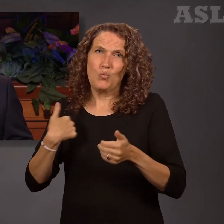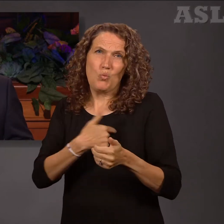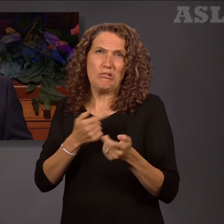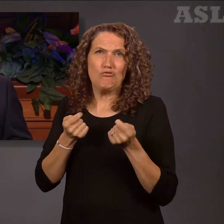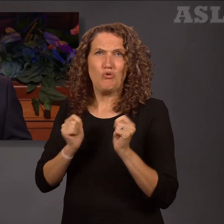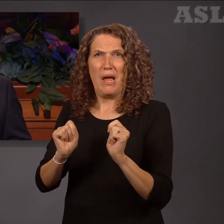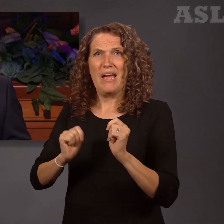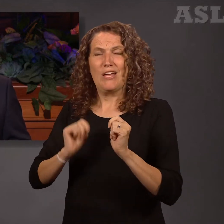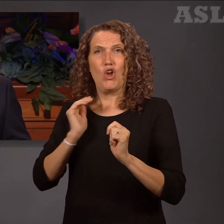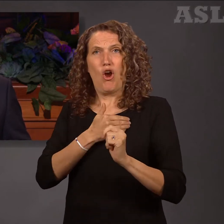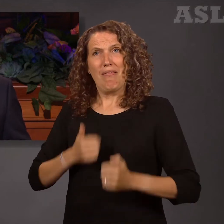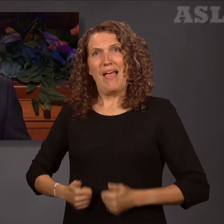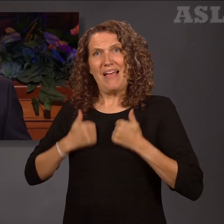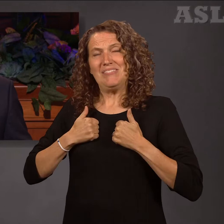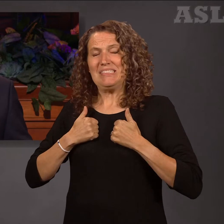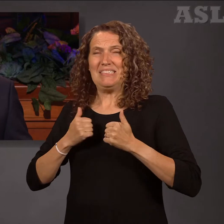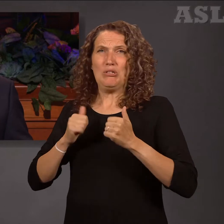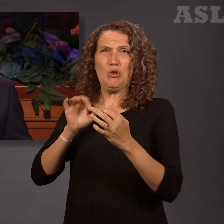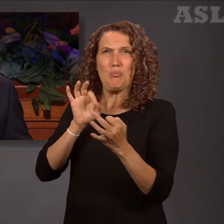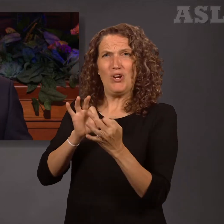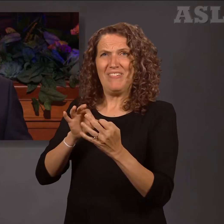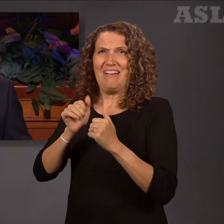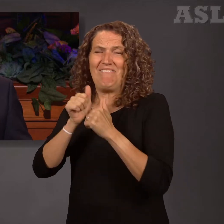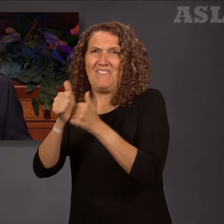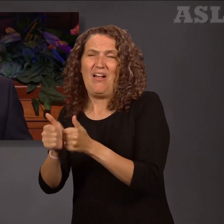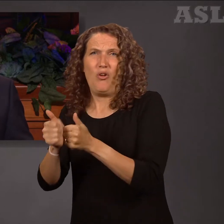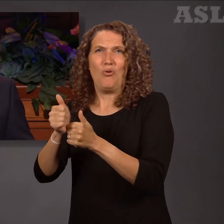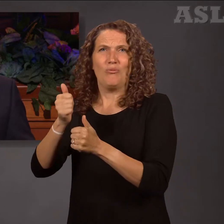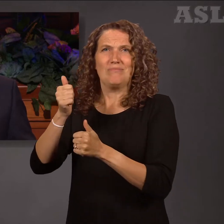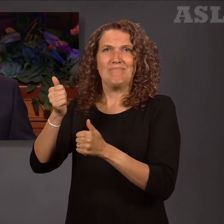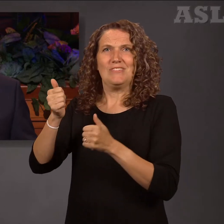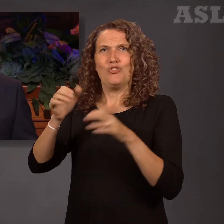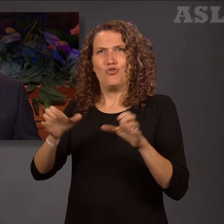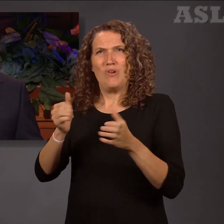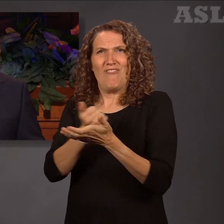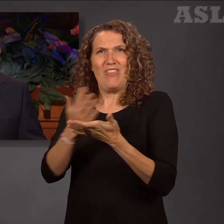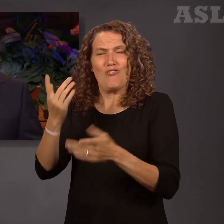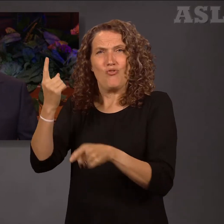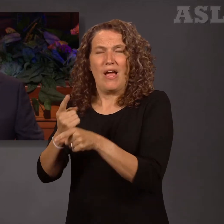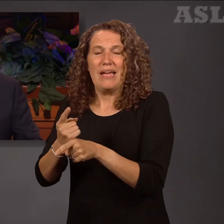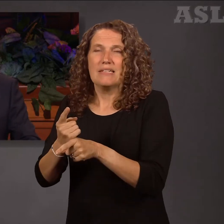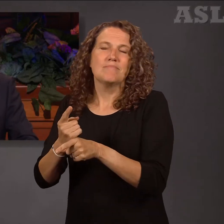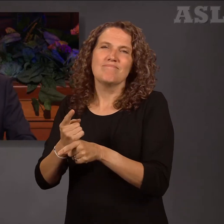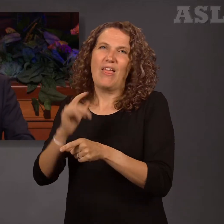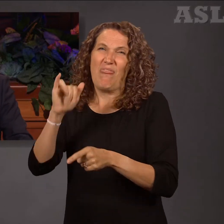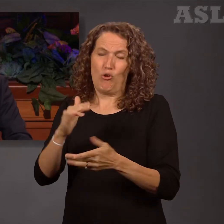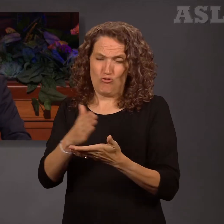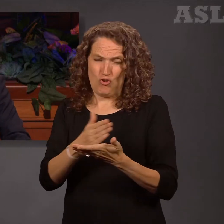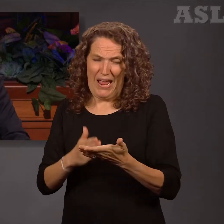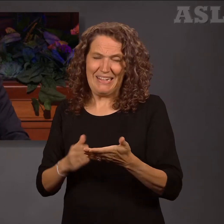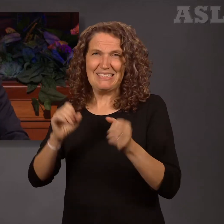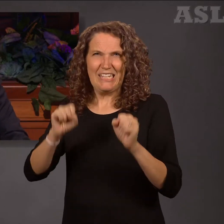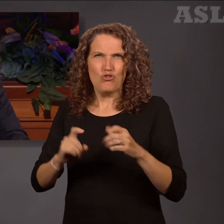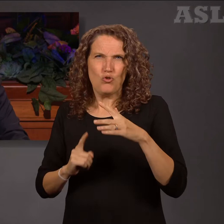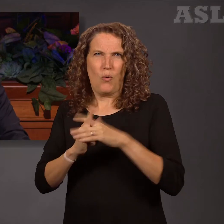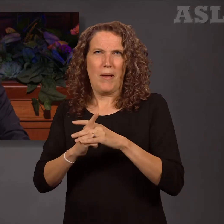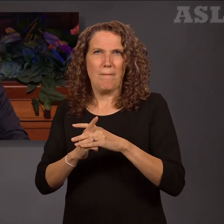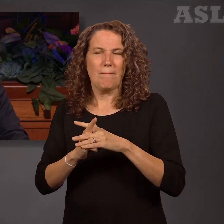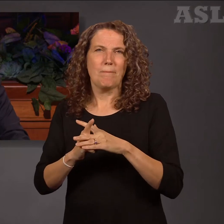lives according to the perfect divine design. These cracks can manifest themselves through feelings